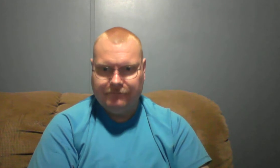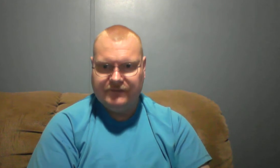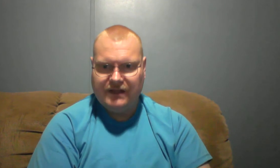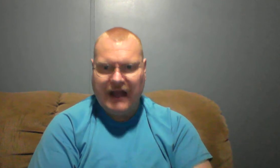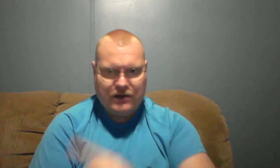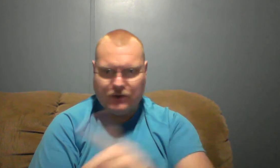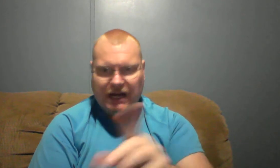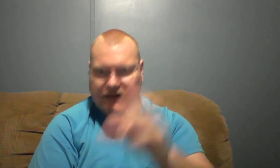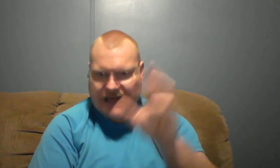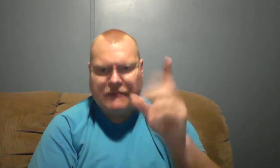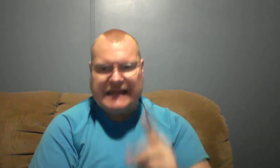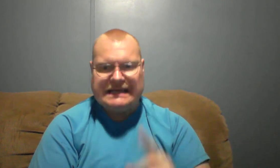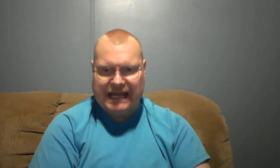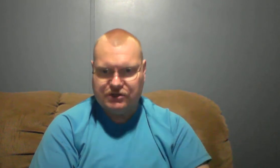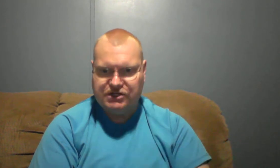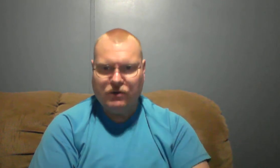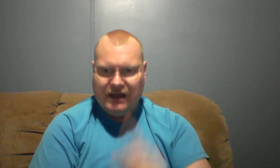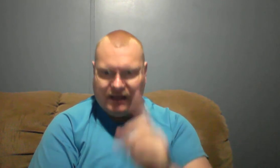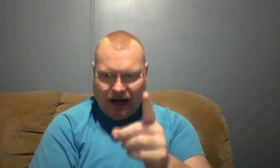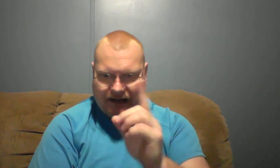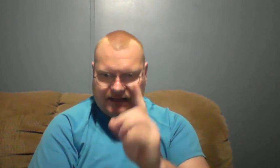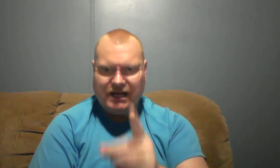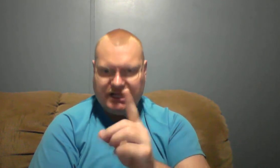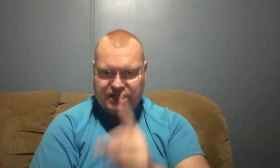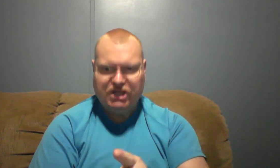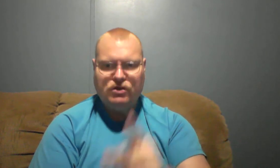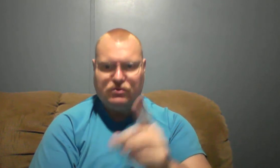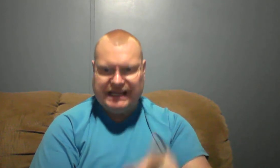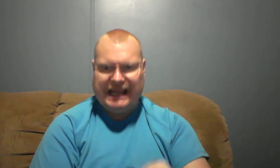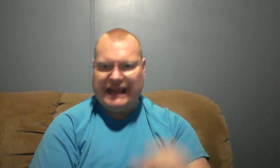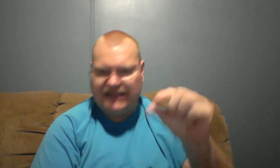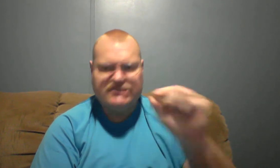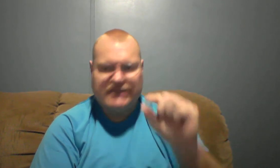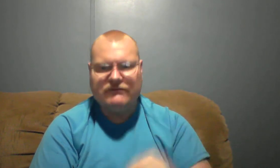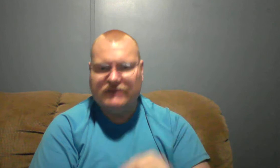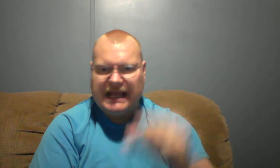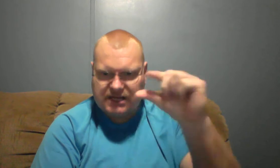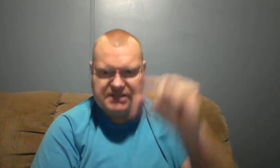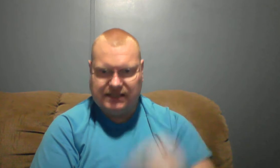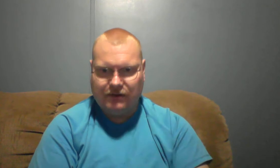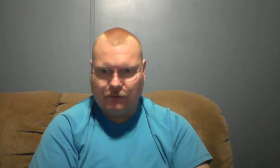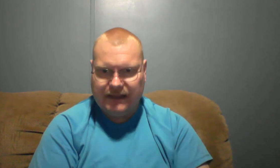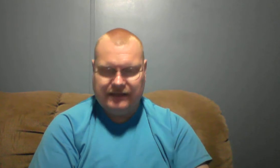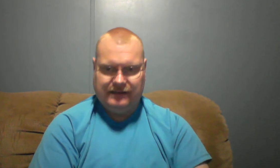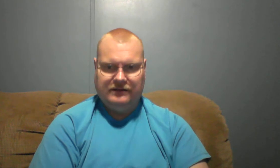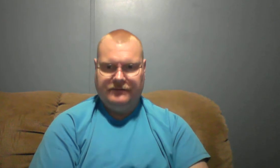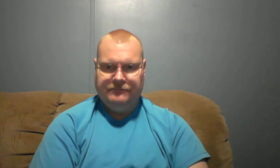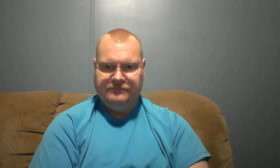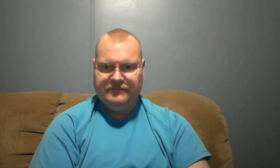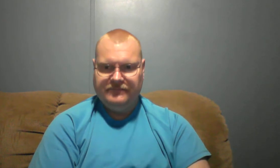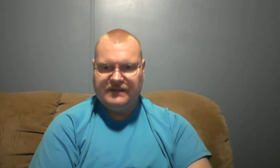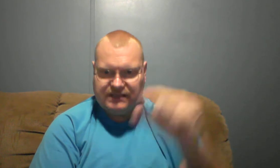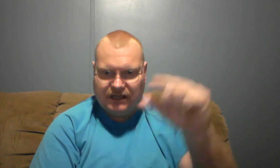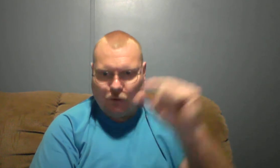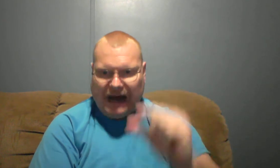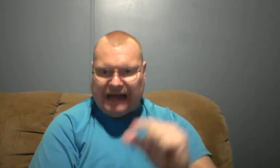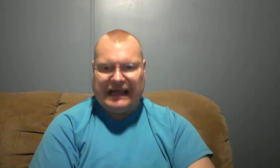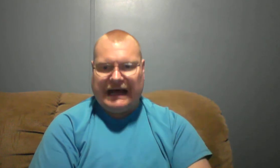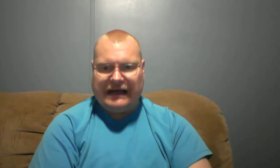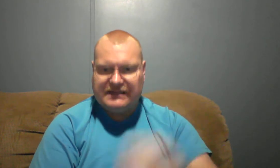I don't care what any man tells you. God does not excuse sin each and every day. Just a little bit. Just a little white lie. This,